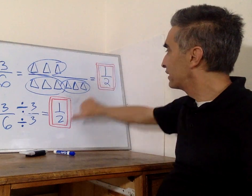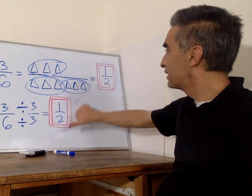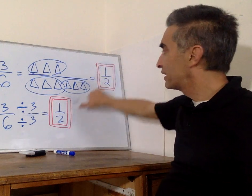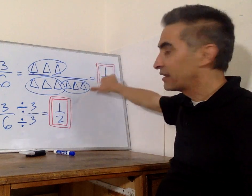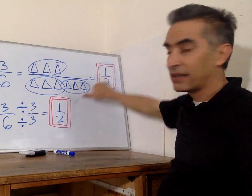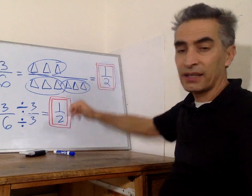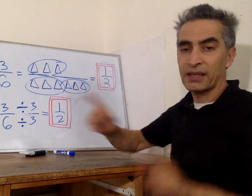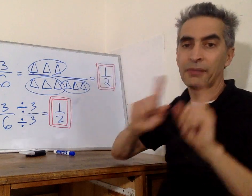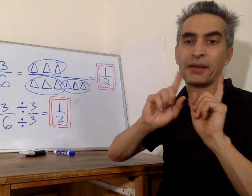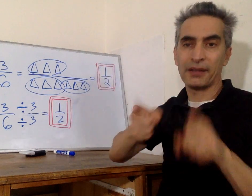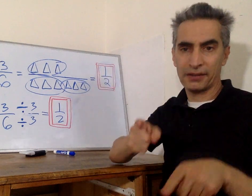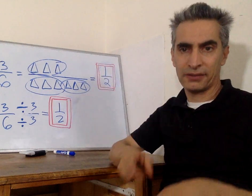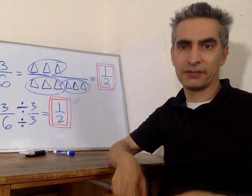You get the same answer either way.